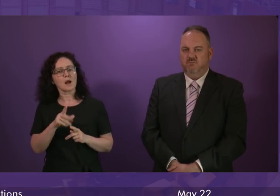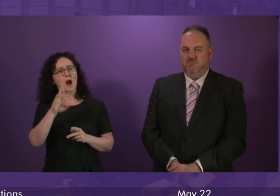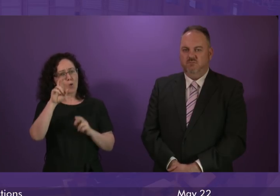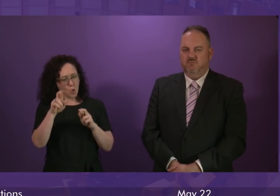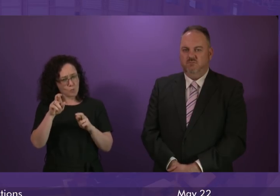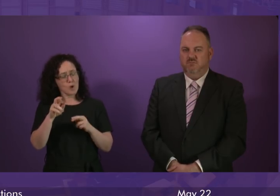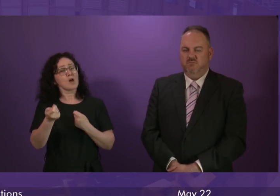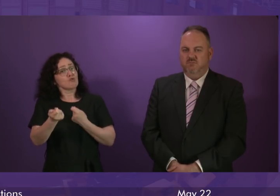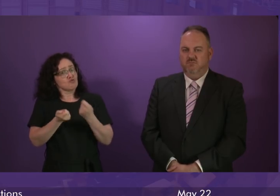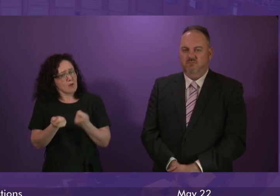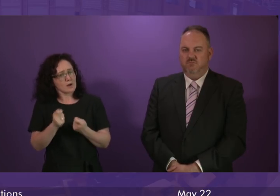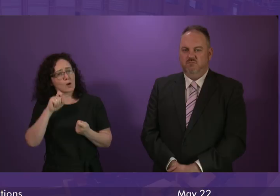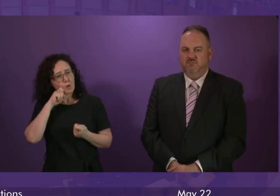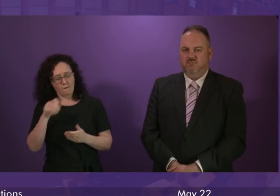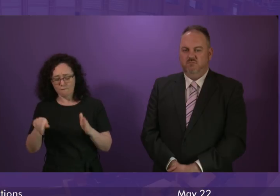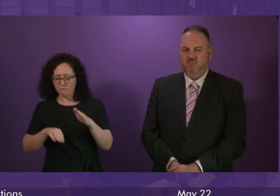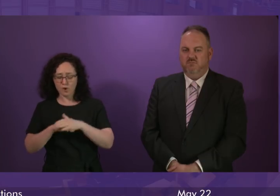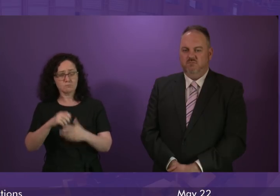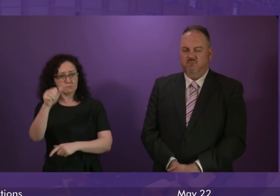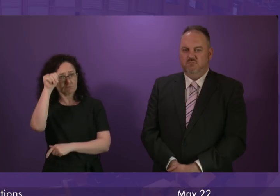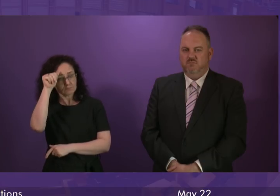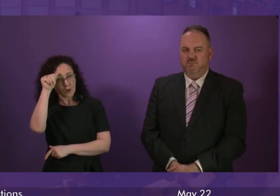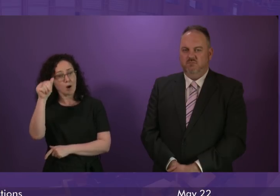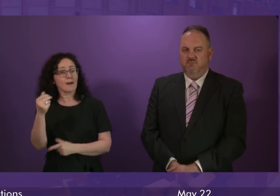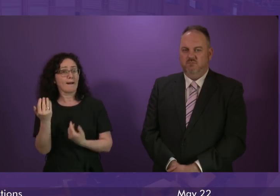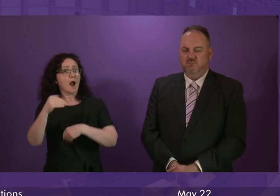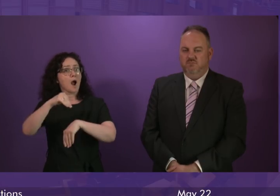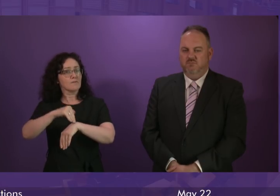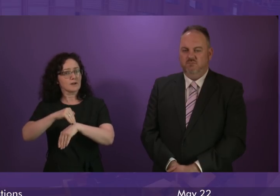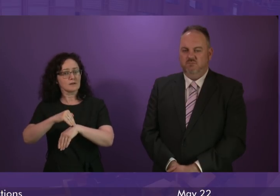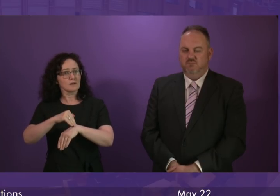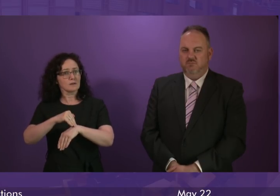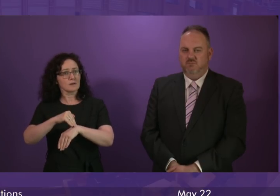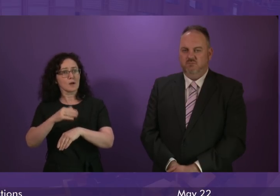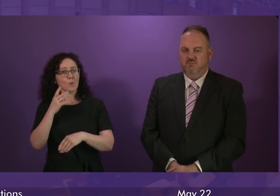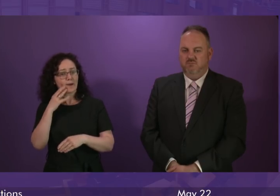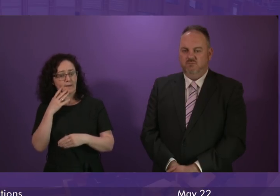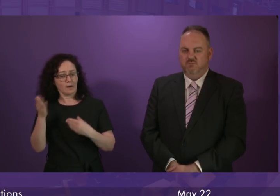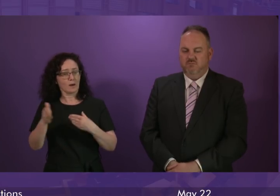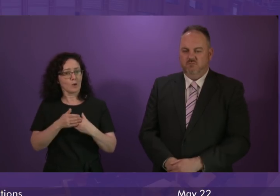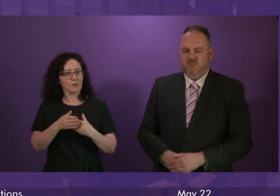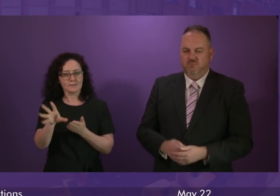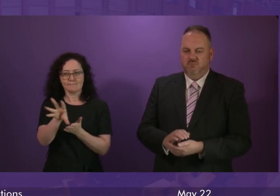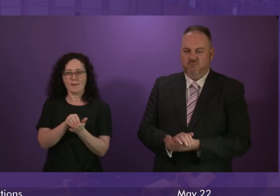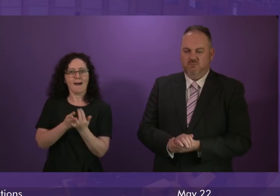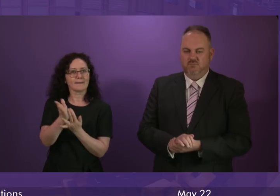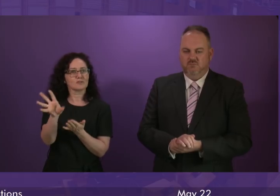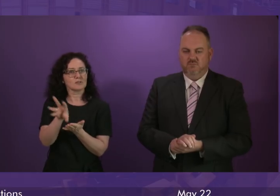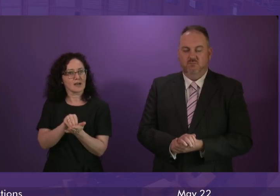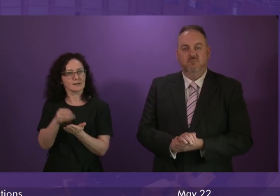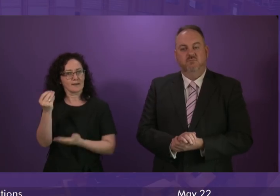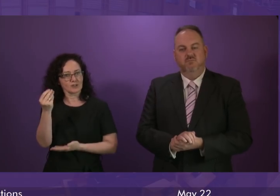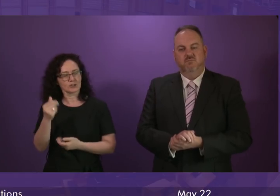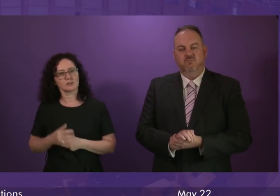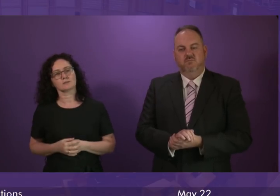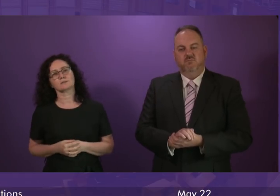regulator is fully aware of the continued impact of ATM closures and charges on communities across Scotland. Thank you very much.